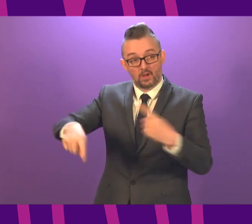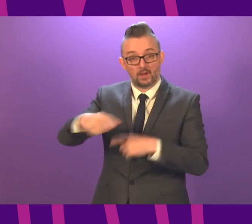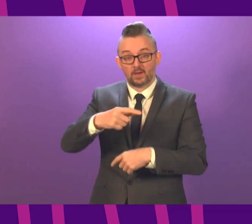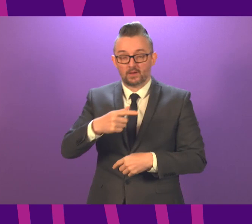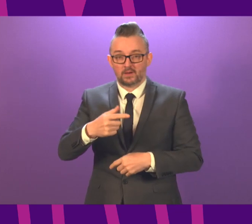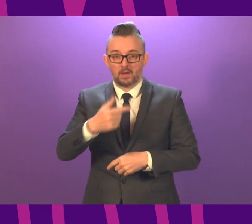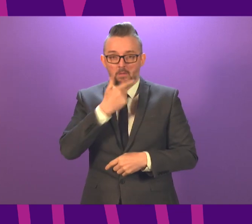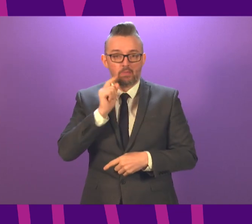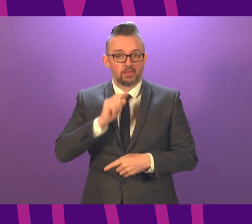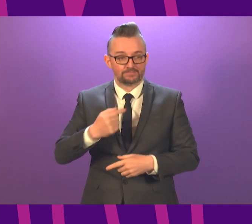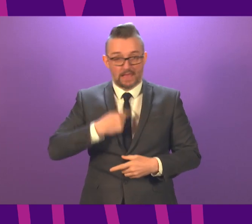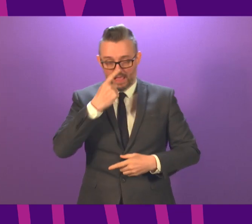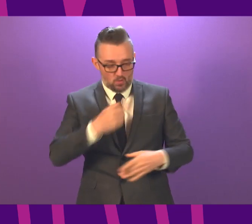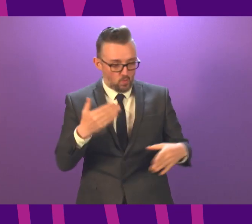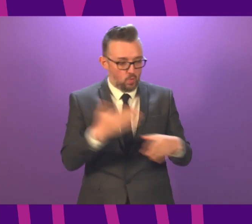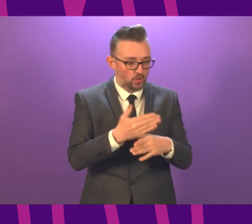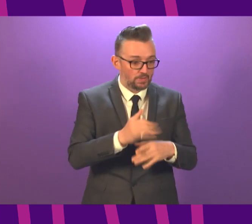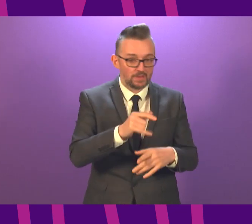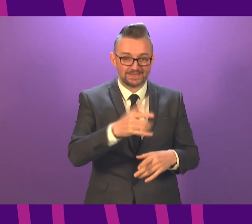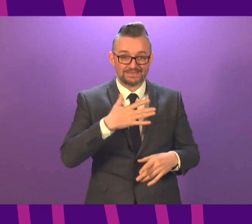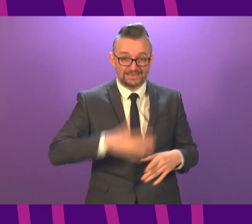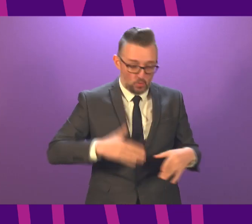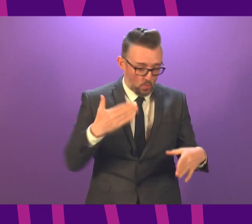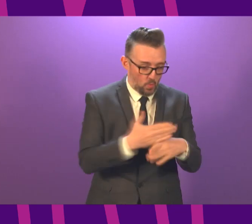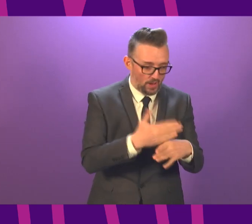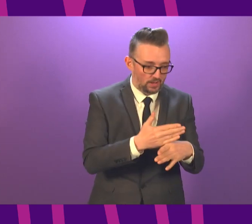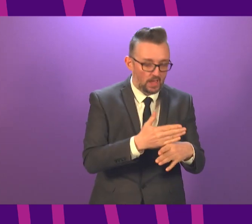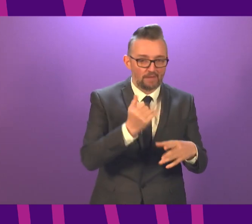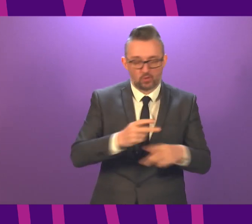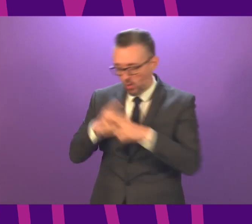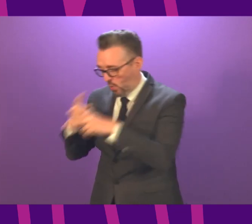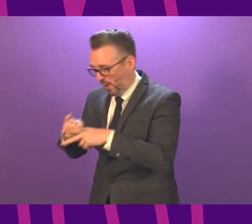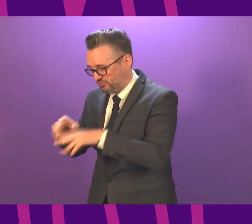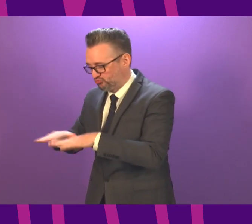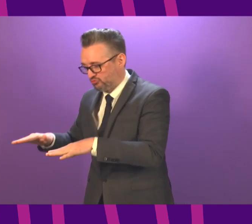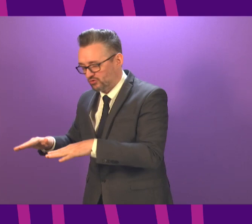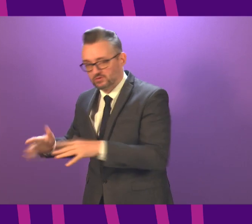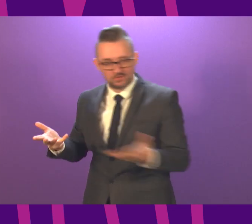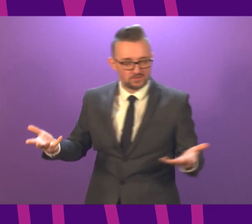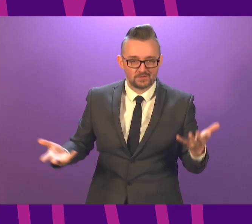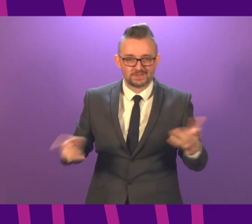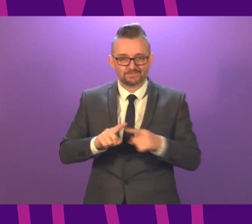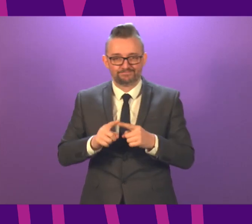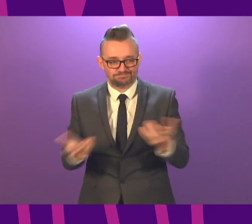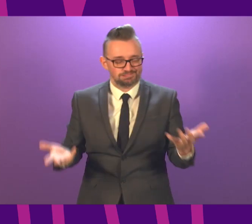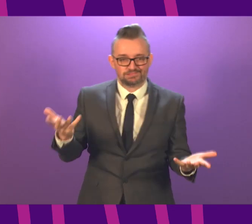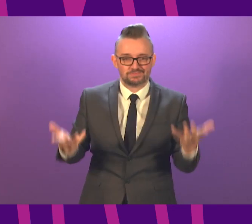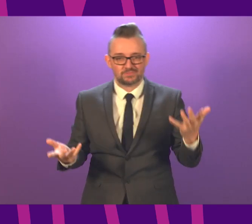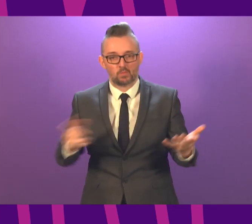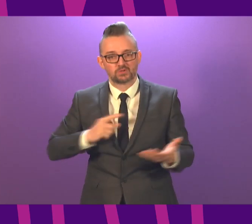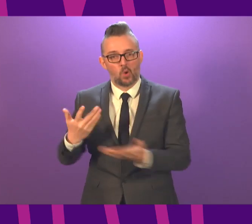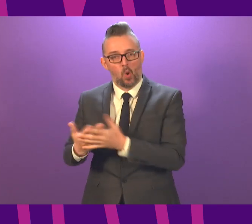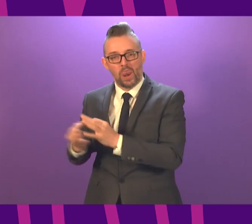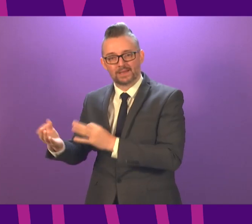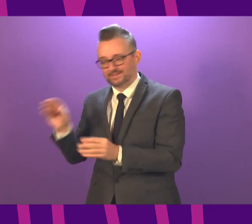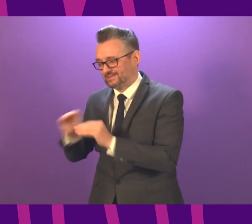ability to work, or requirement to work rather, and their ability to look after children and take part in online learning for their children